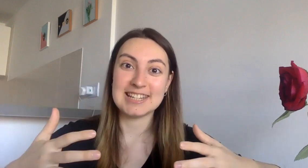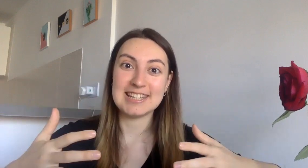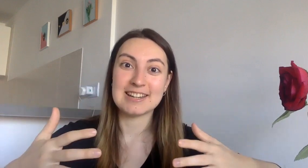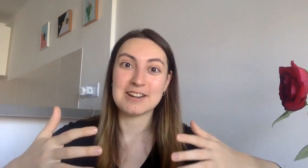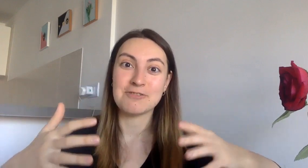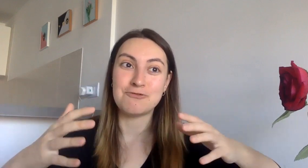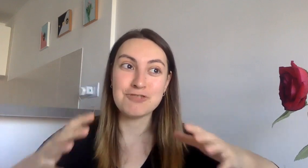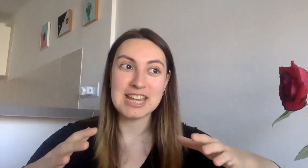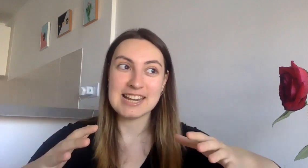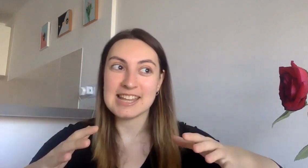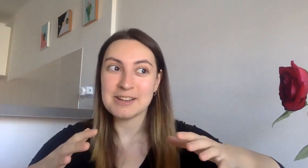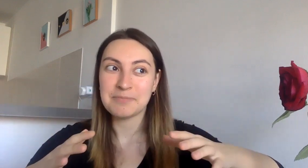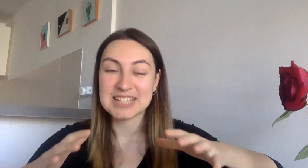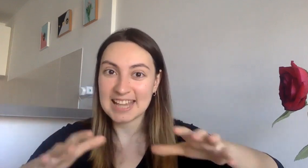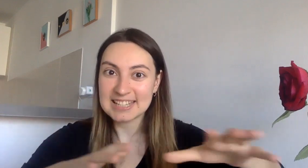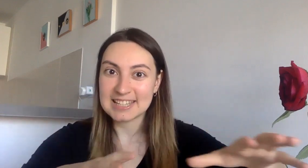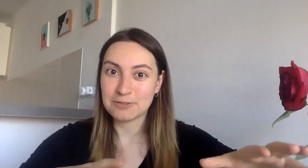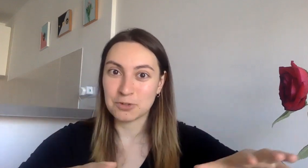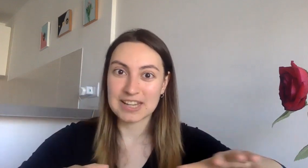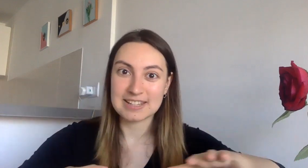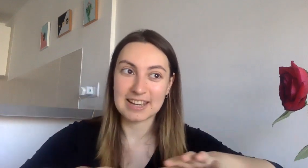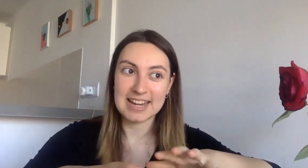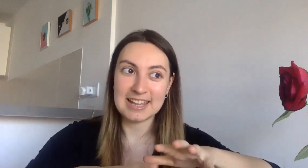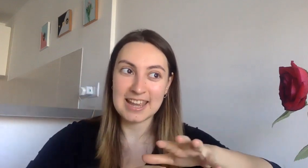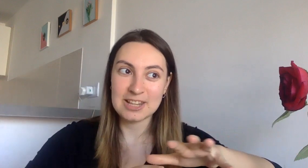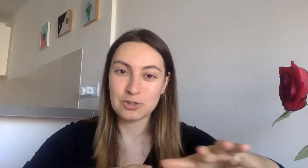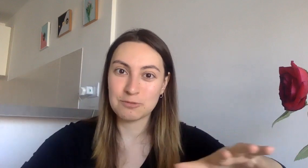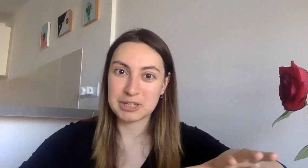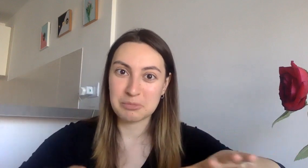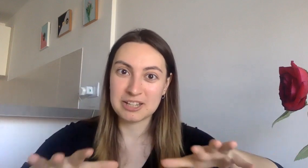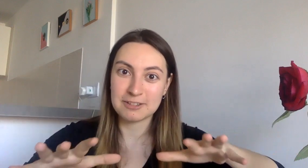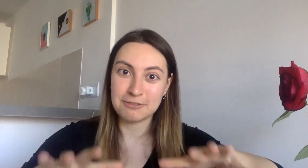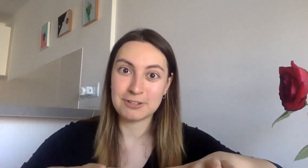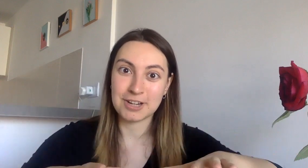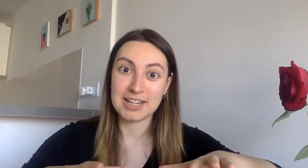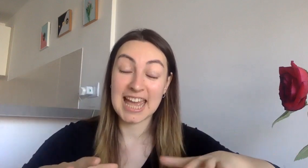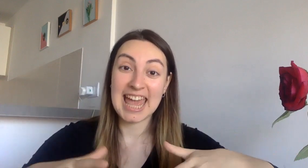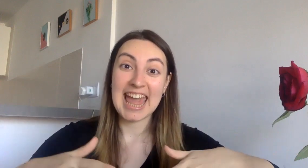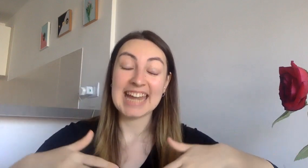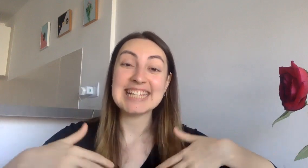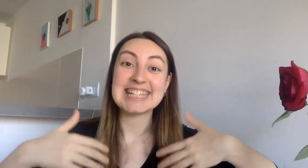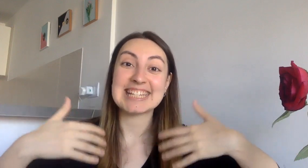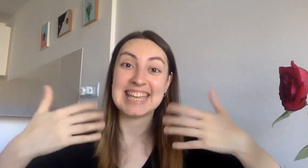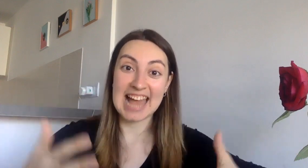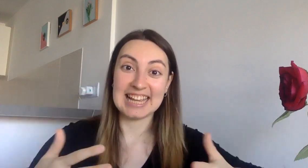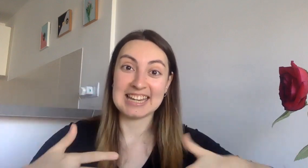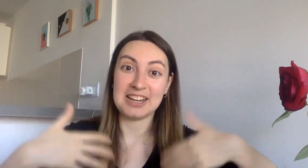really sensitive to this like any any sort of possibility of fist fight and i started yelling in